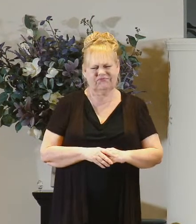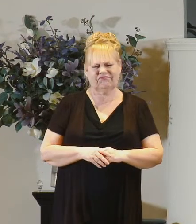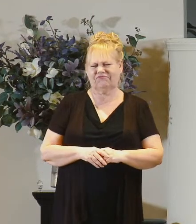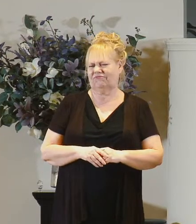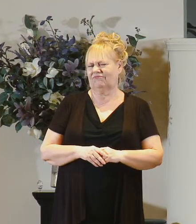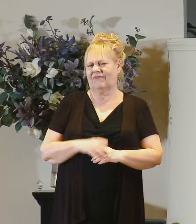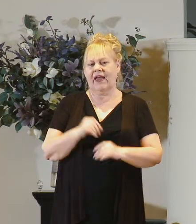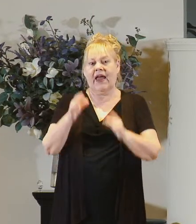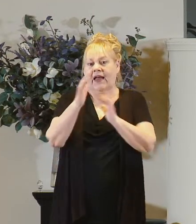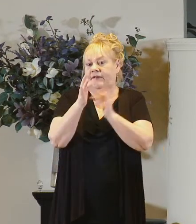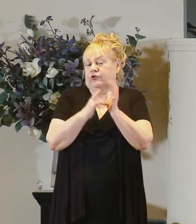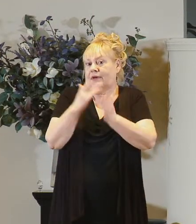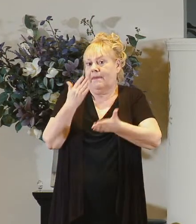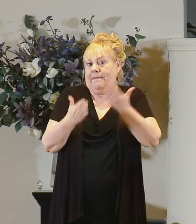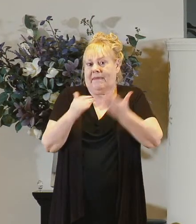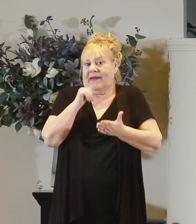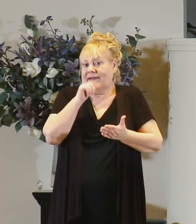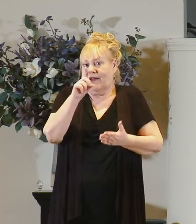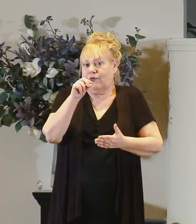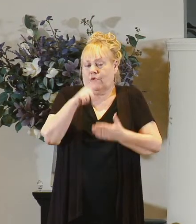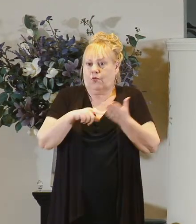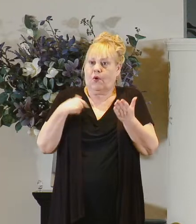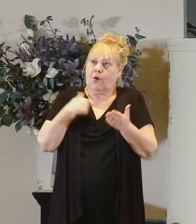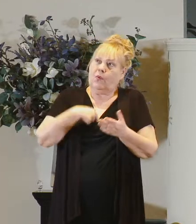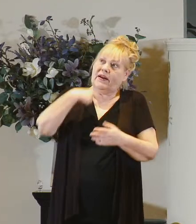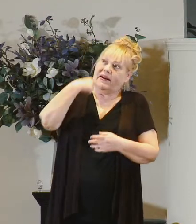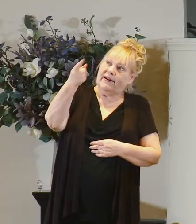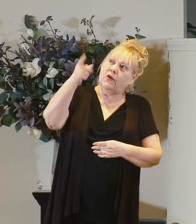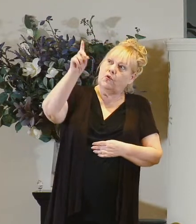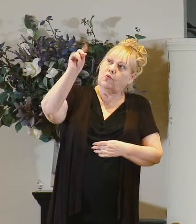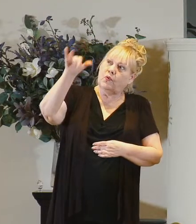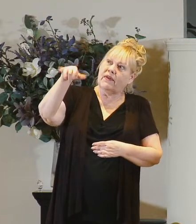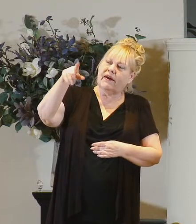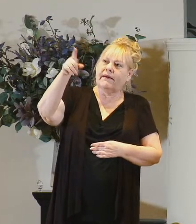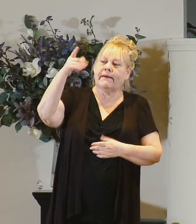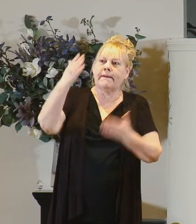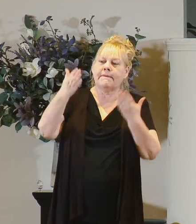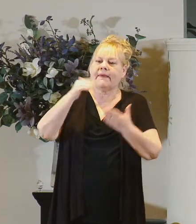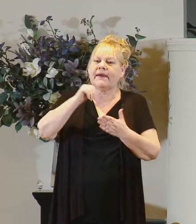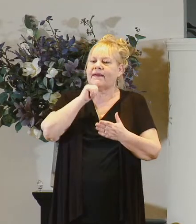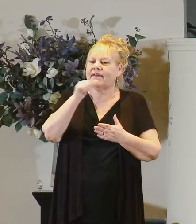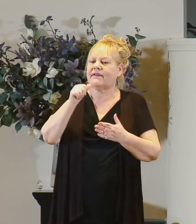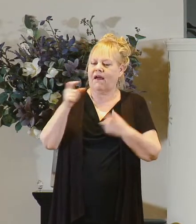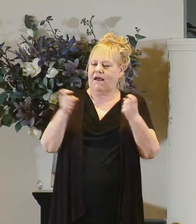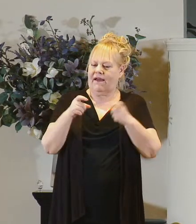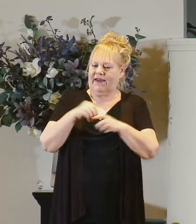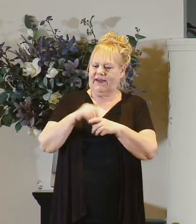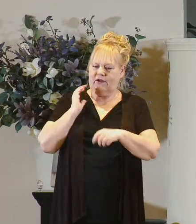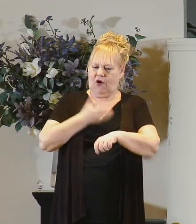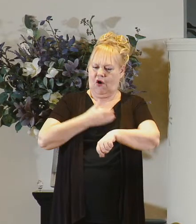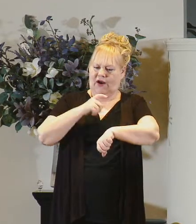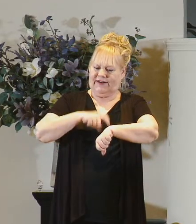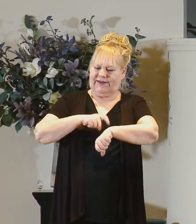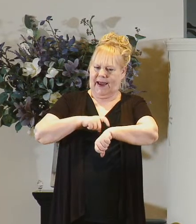and he may not do what we tell him to do he may not operate within our time frame